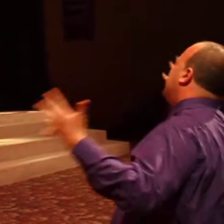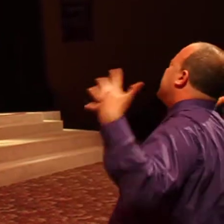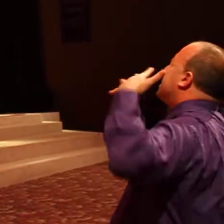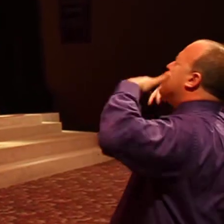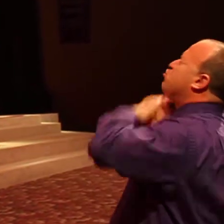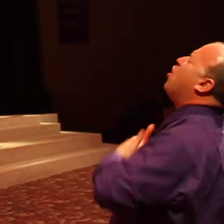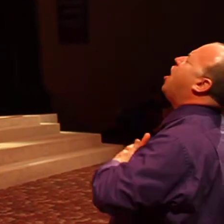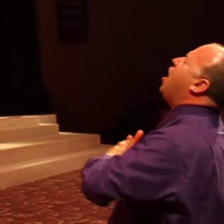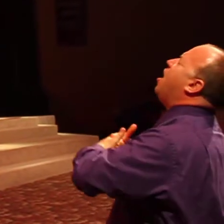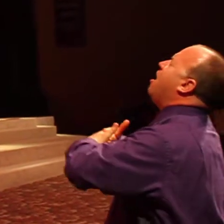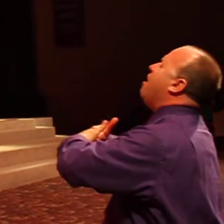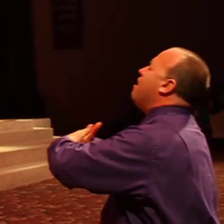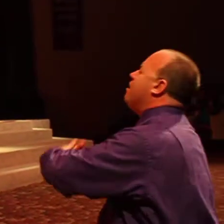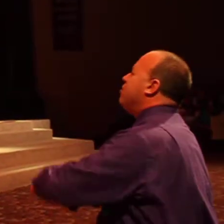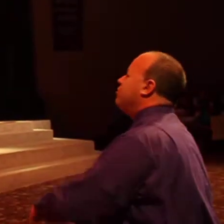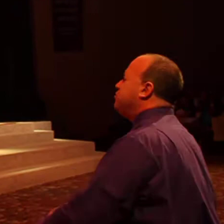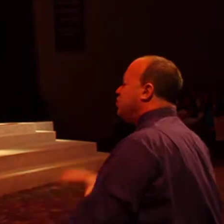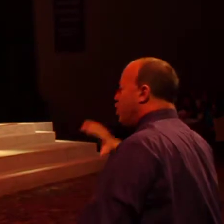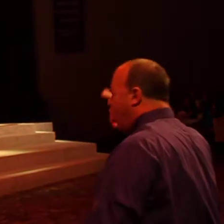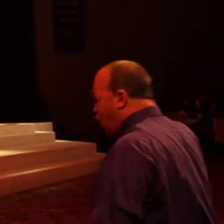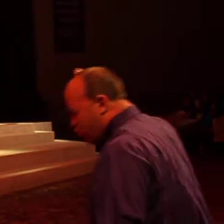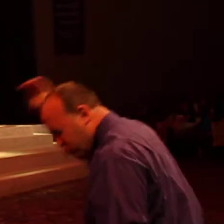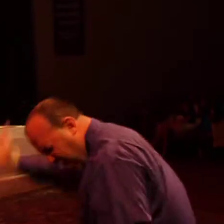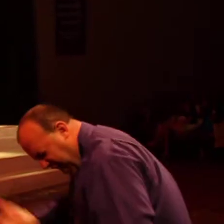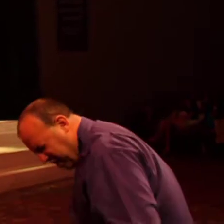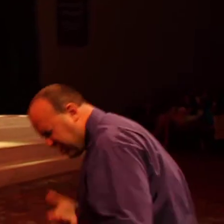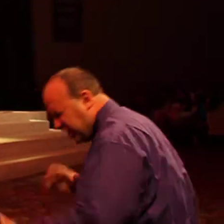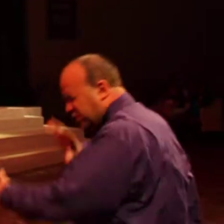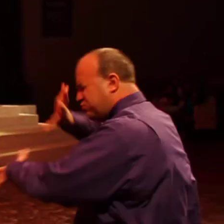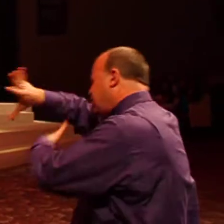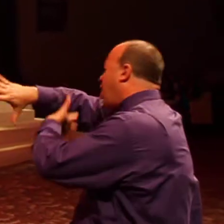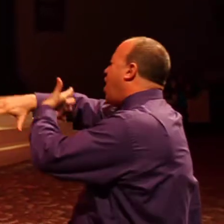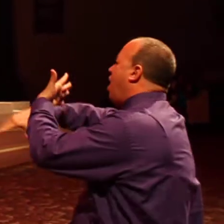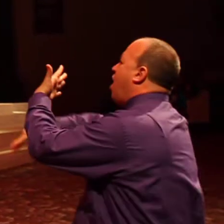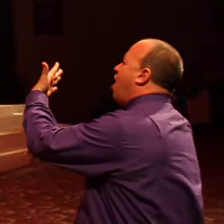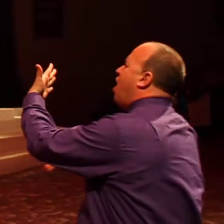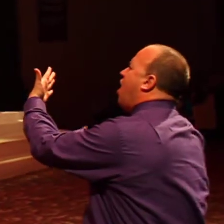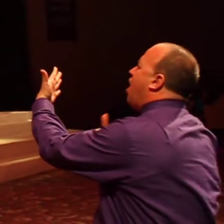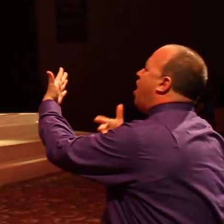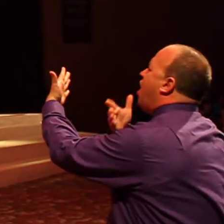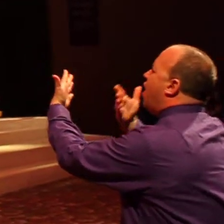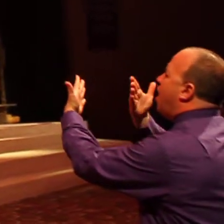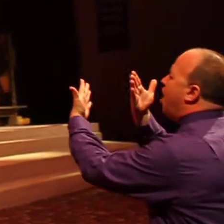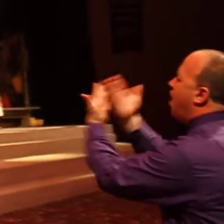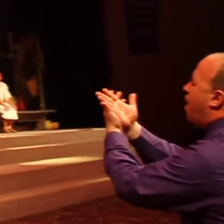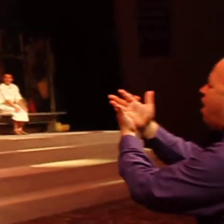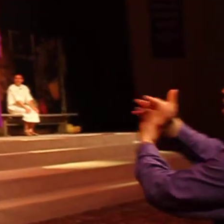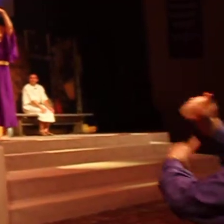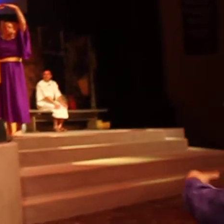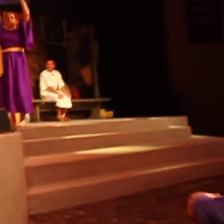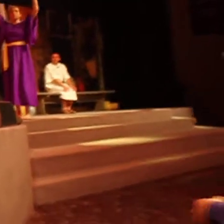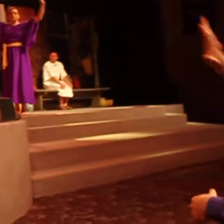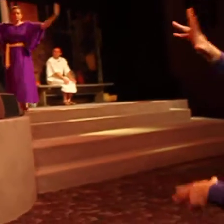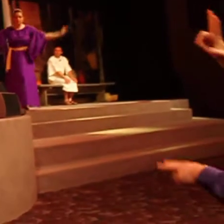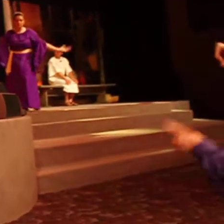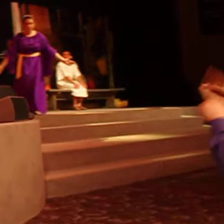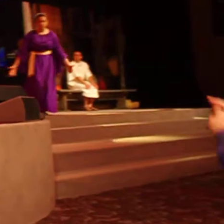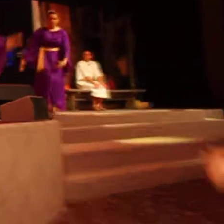his throne upon his The world comes on at his